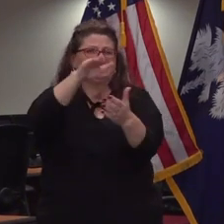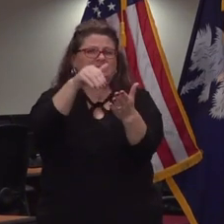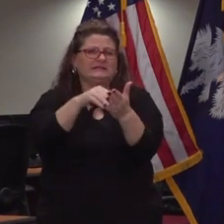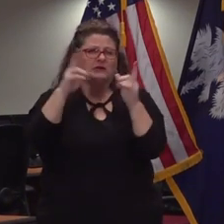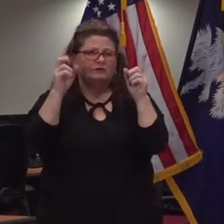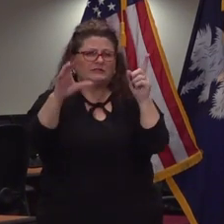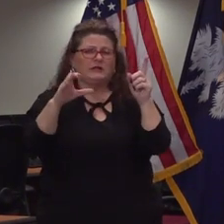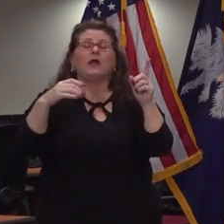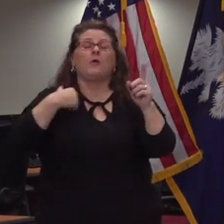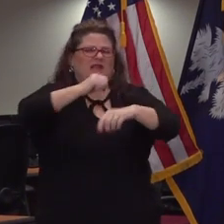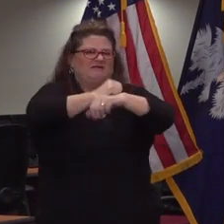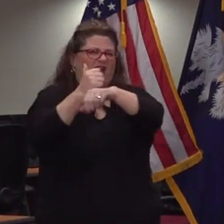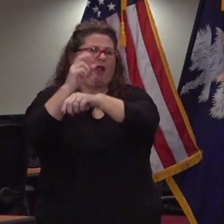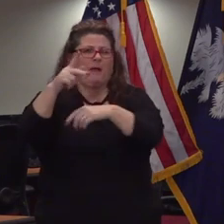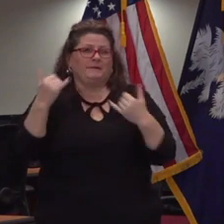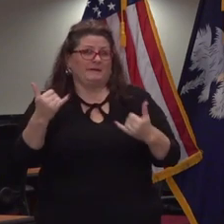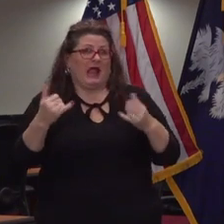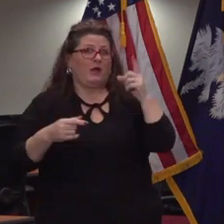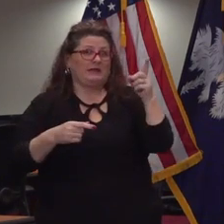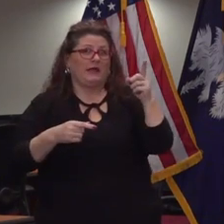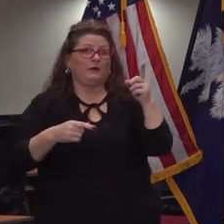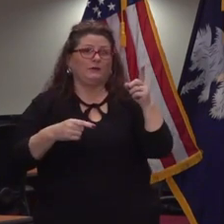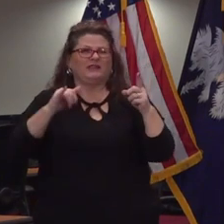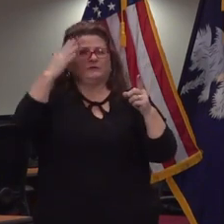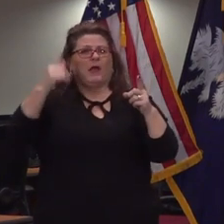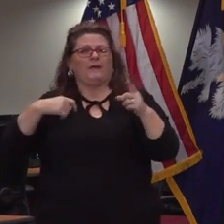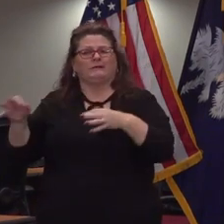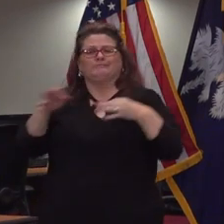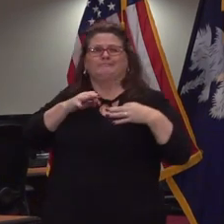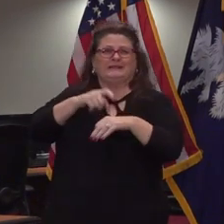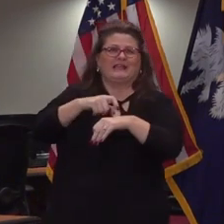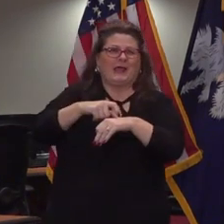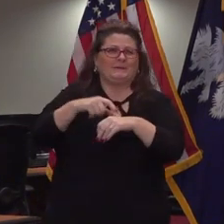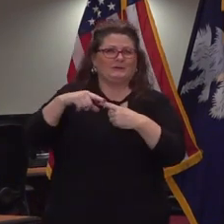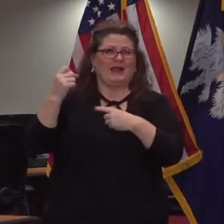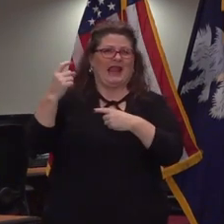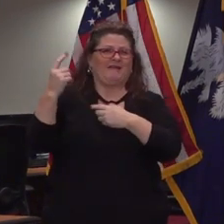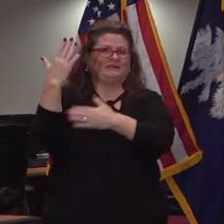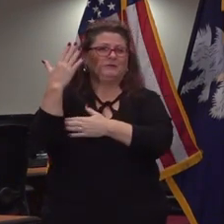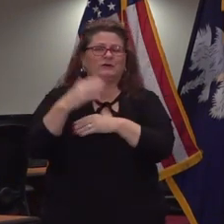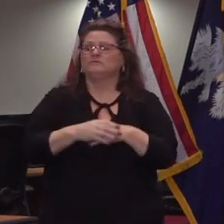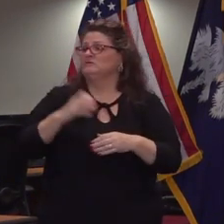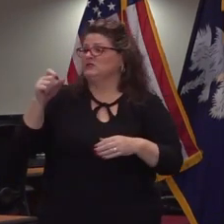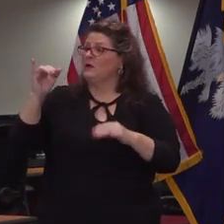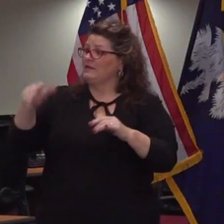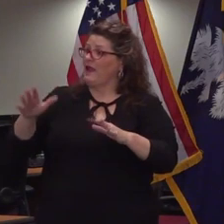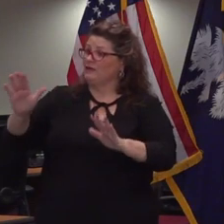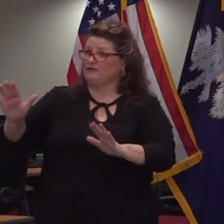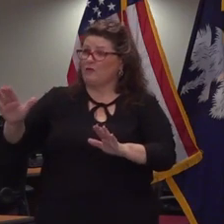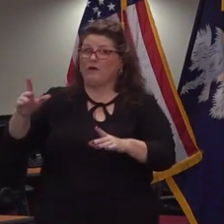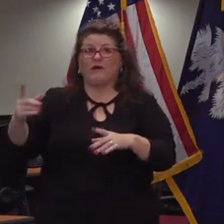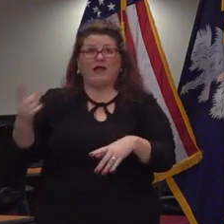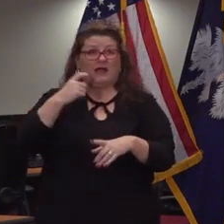we're over there setting up for that now is why we're doing this a little a little bit early but those are the kind of questions and answers and innovative ideas